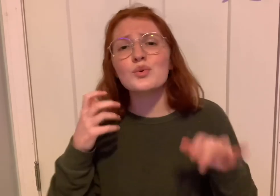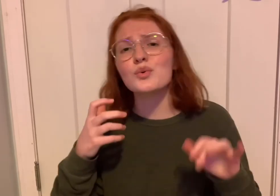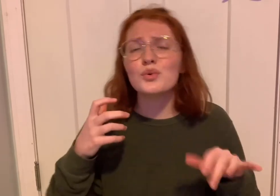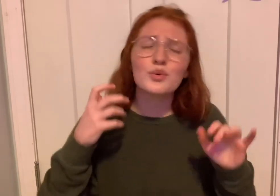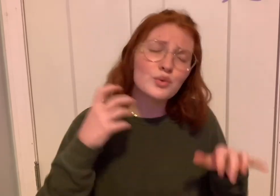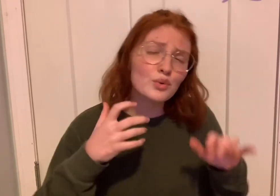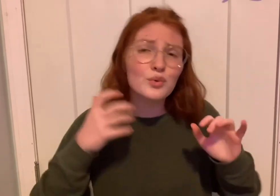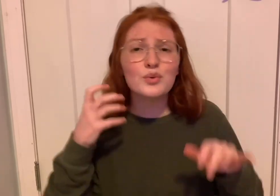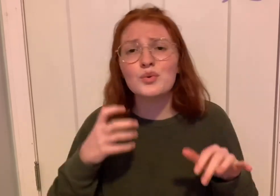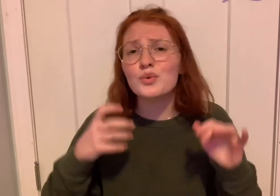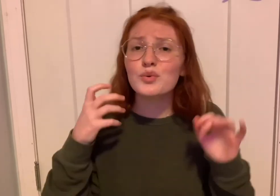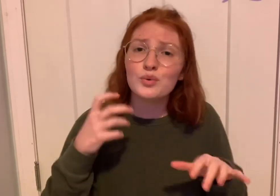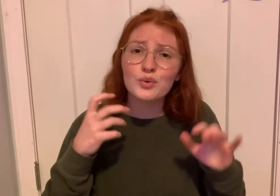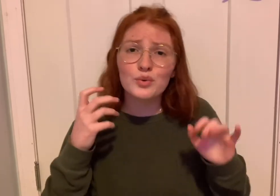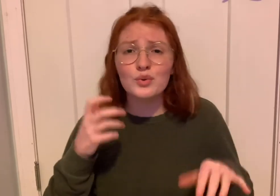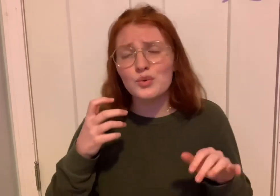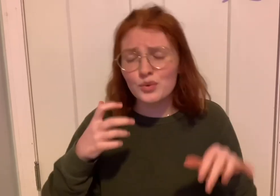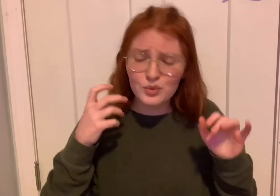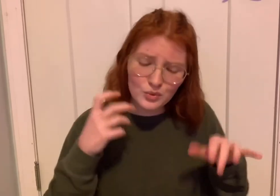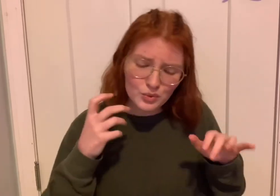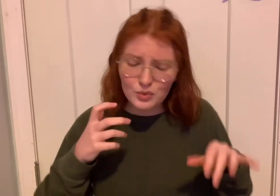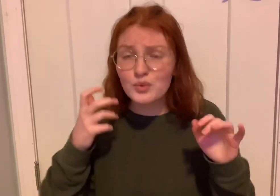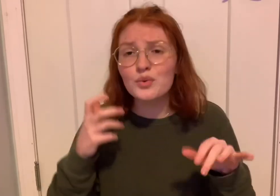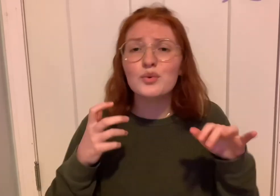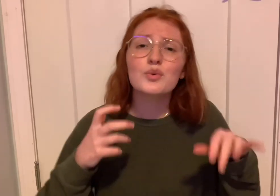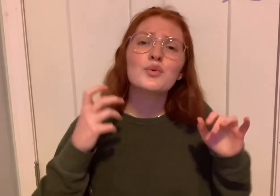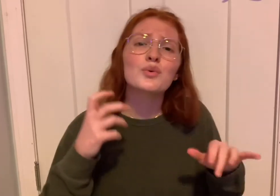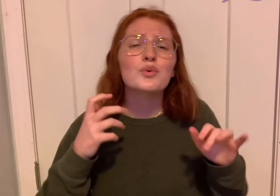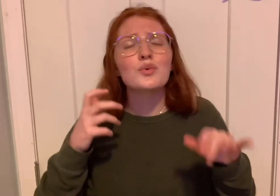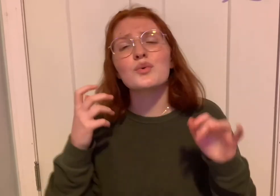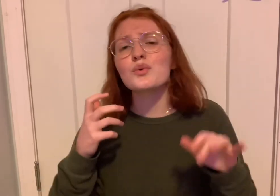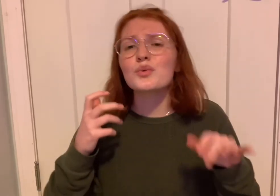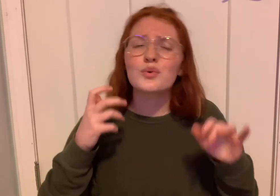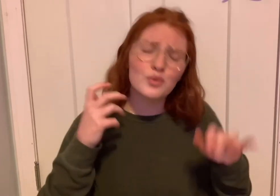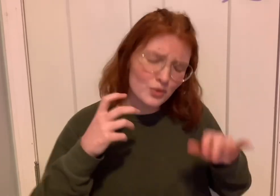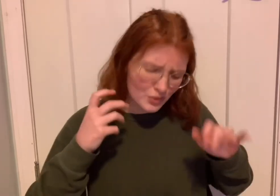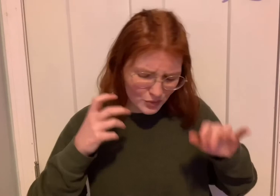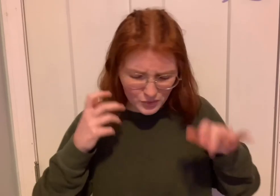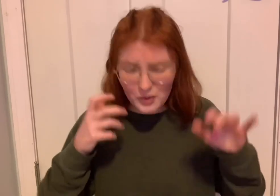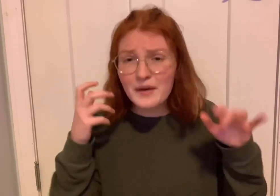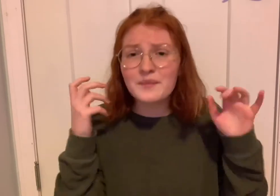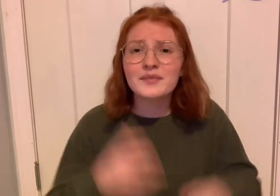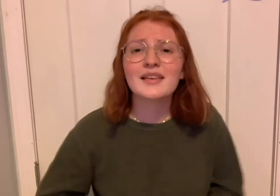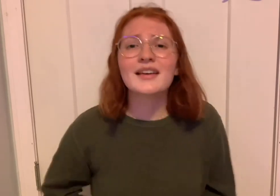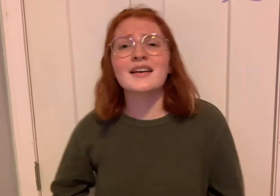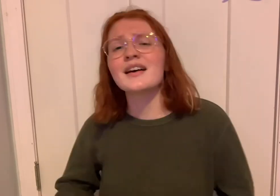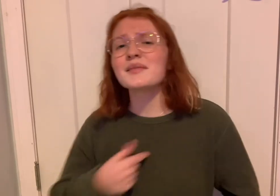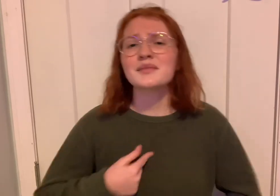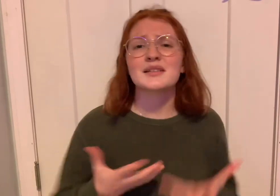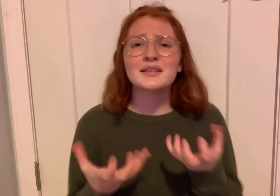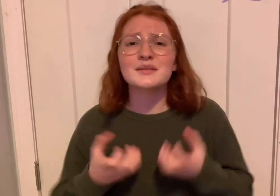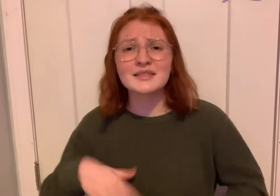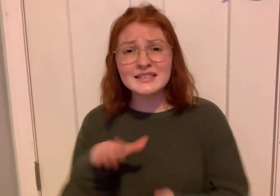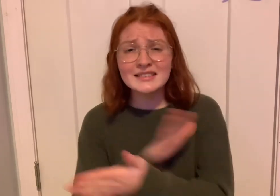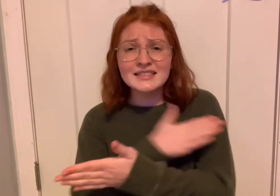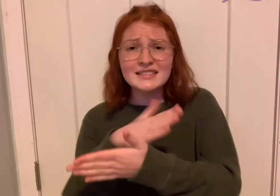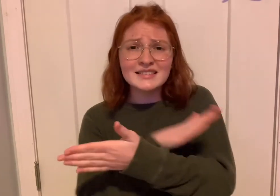Be in love, love My hand is taking off I wanna sing a song